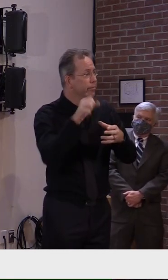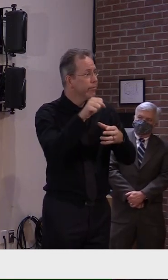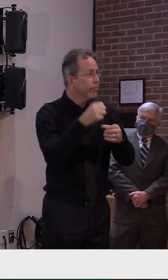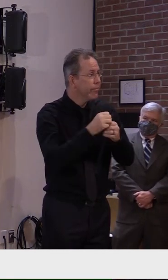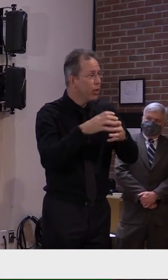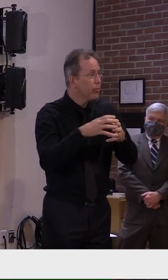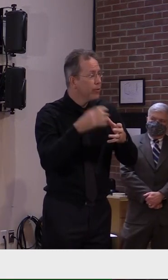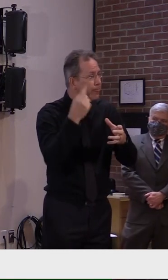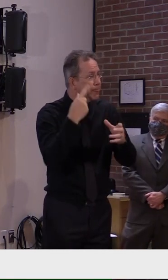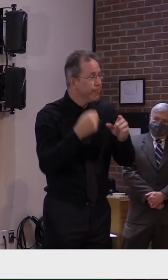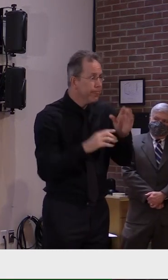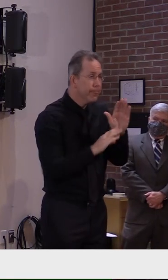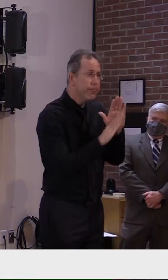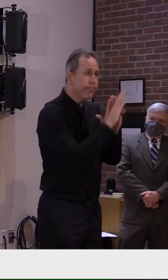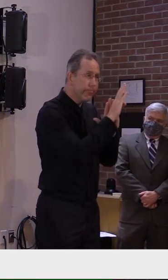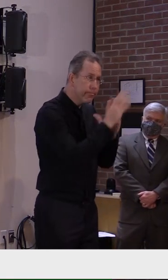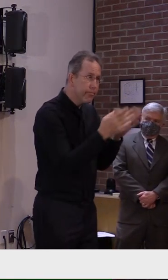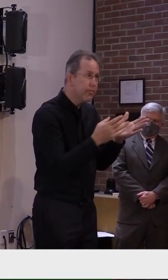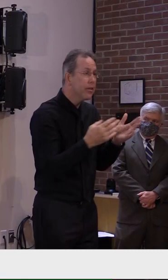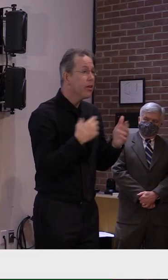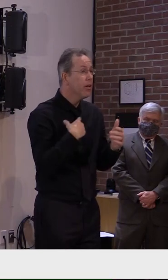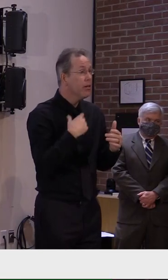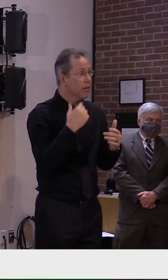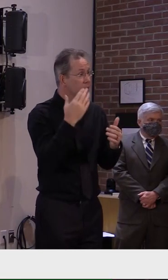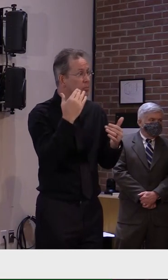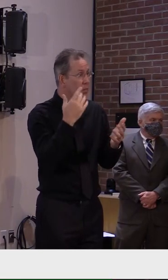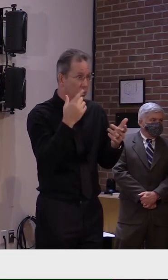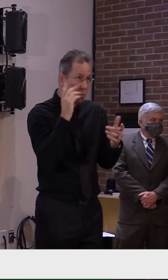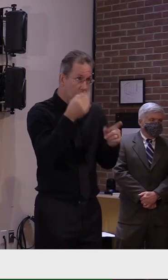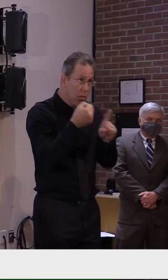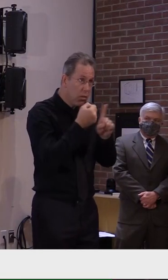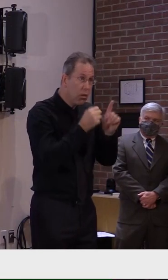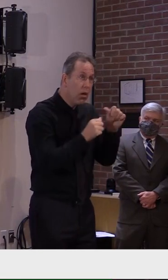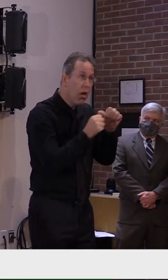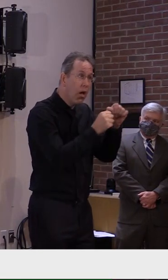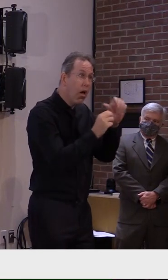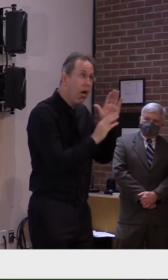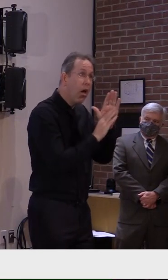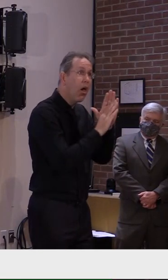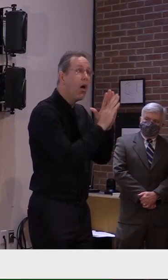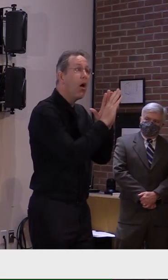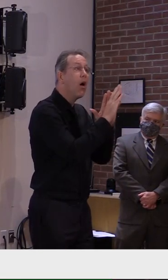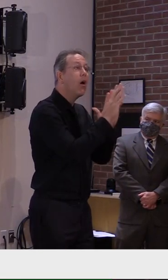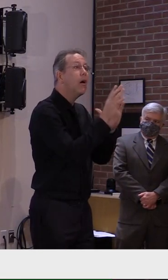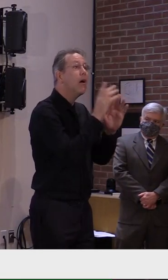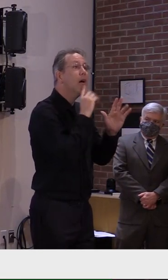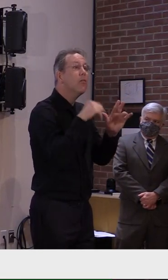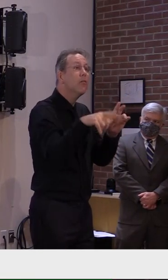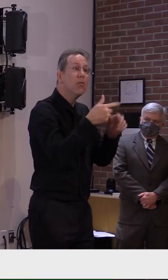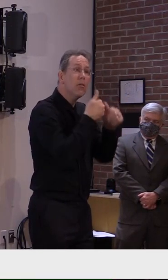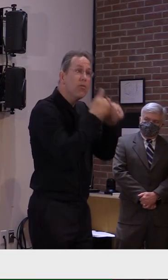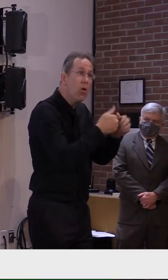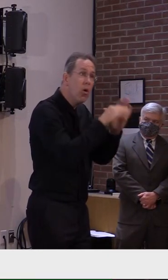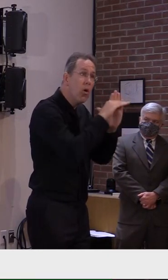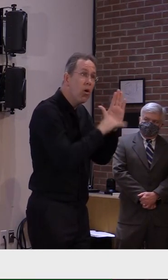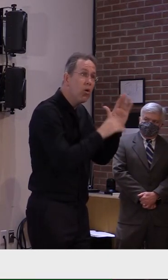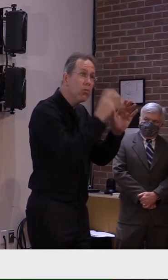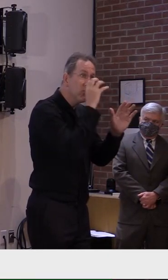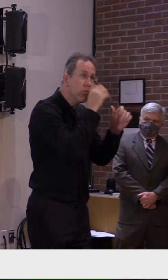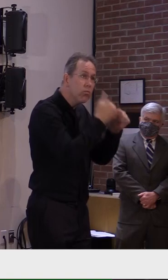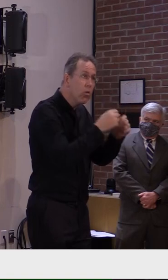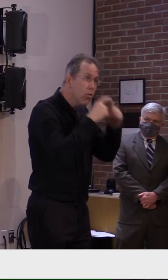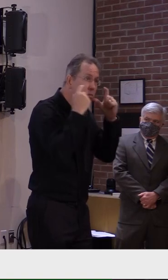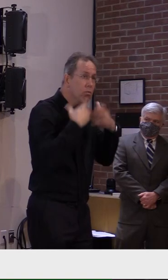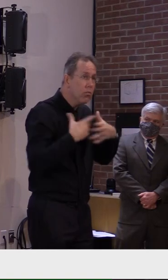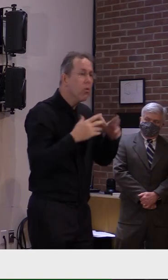institute mitigating measures, is going to reach a peak and then begin a downslope and then hopefully continue down before